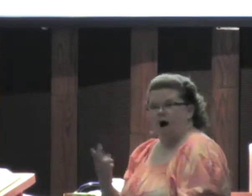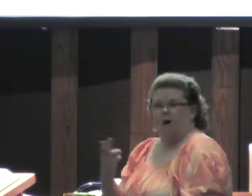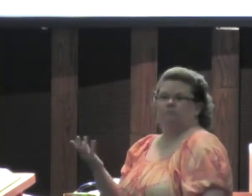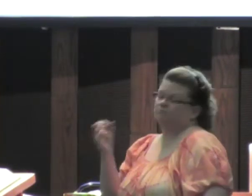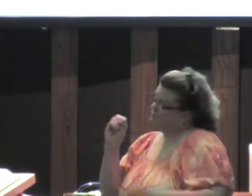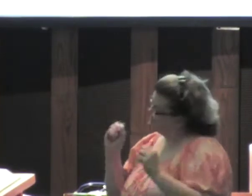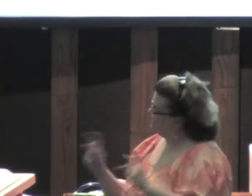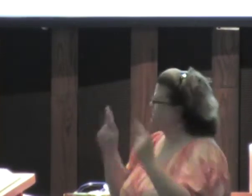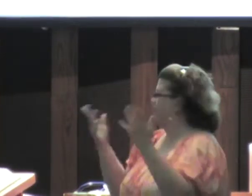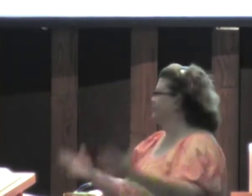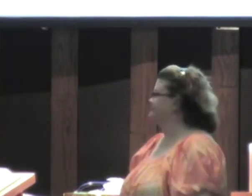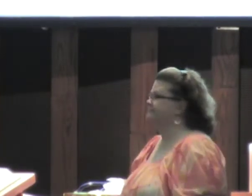And I thought, oh, okay.